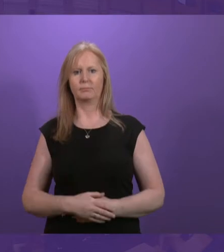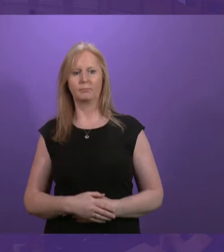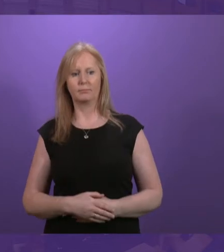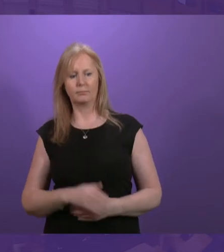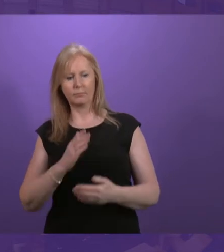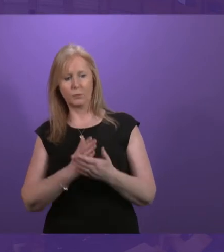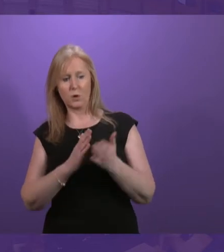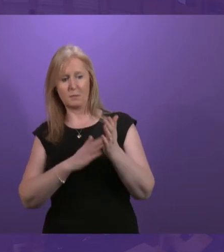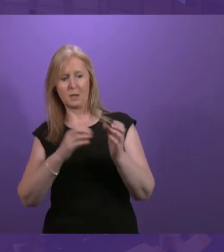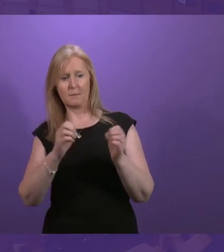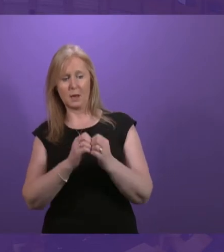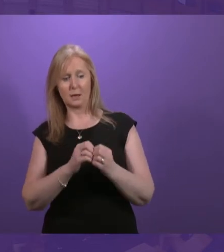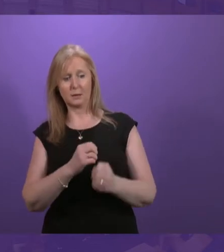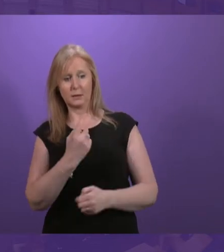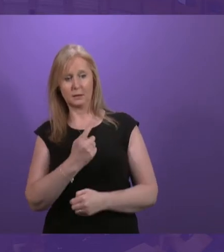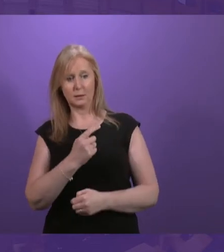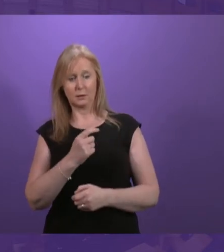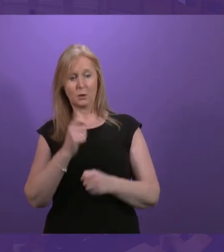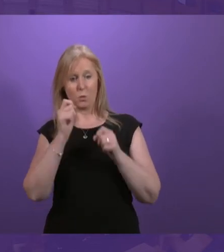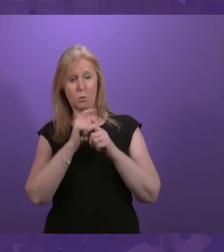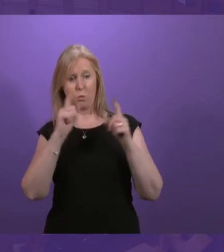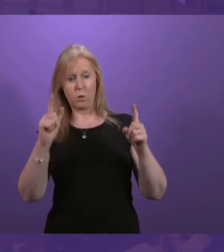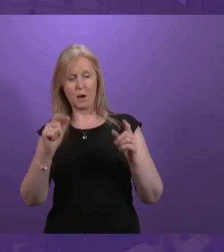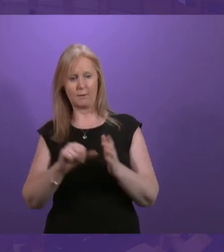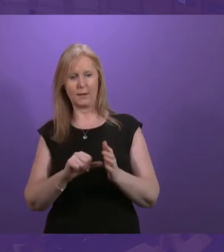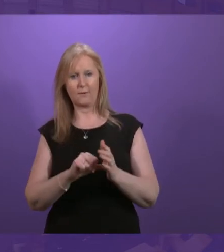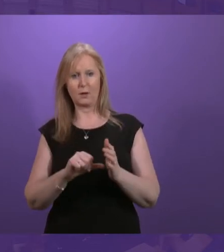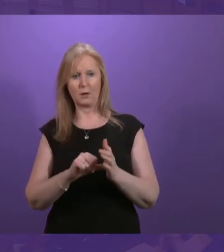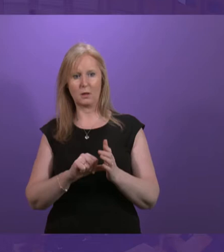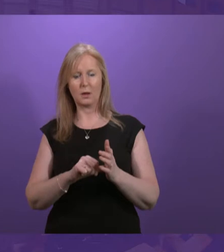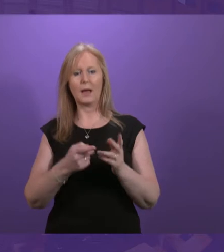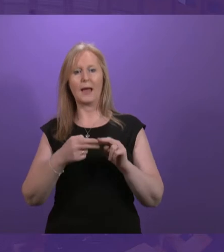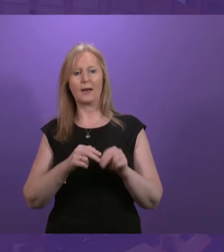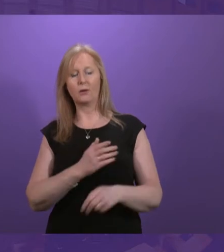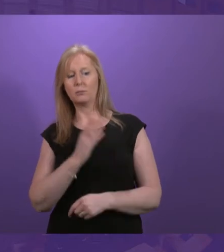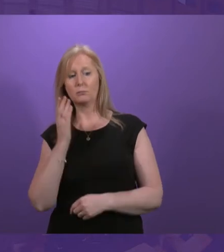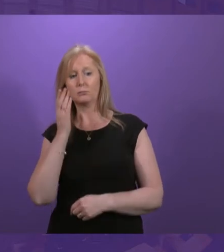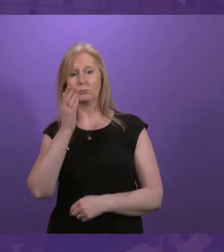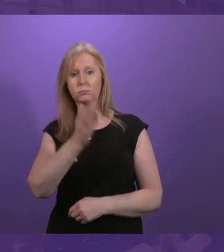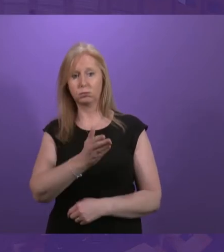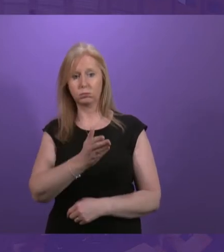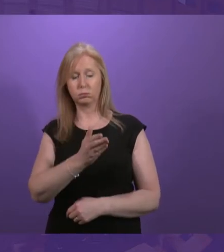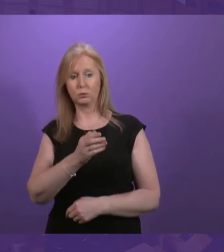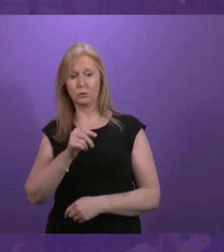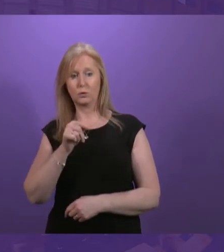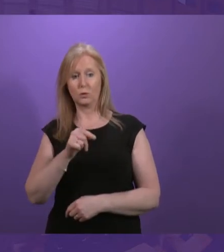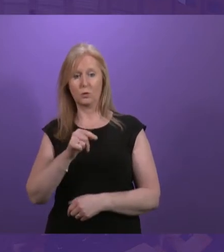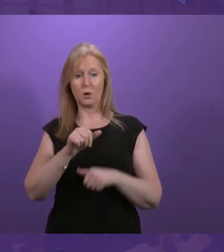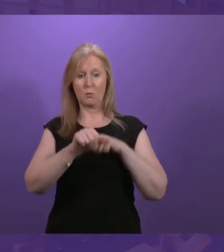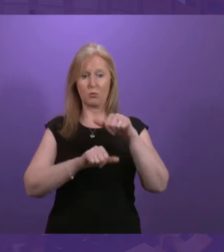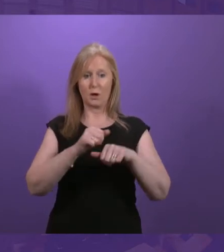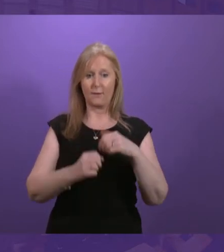Ballantyne would have been more aware of some of the difficulties of that had she been able to attend the programme